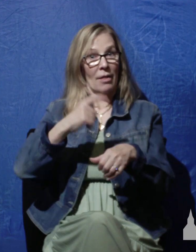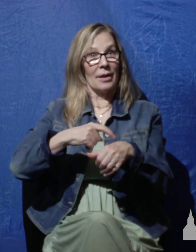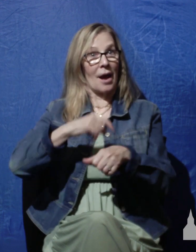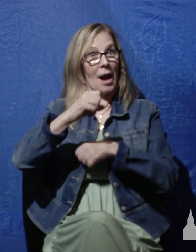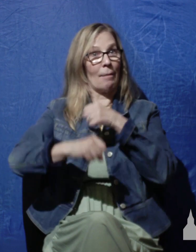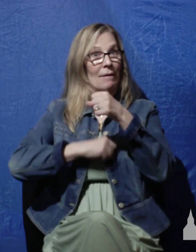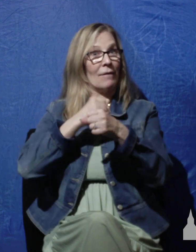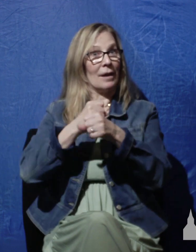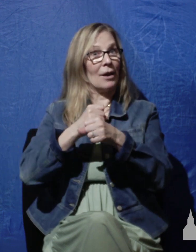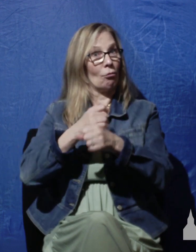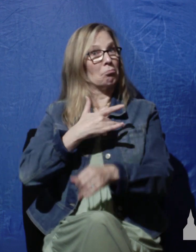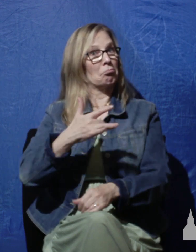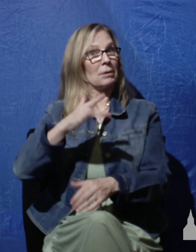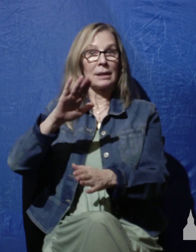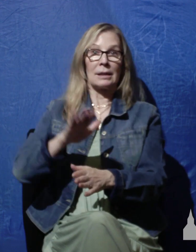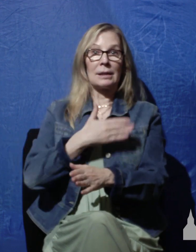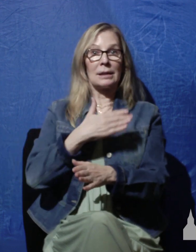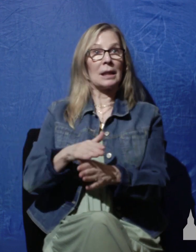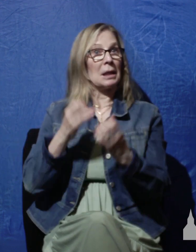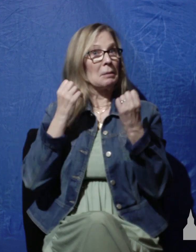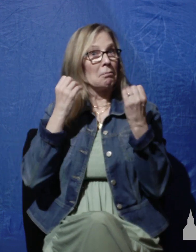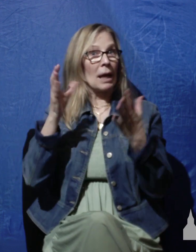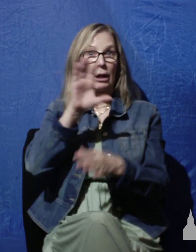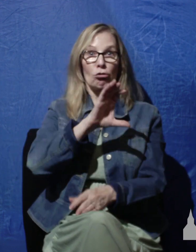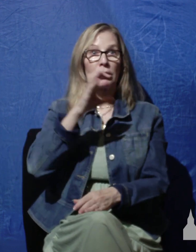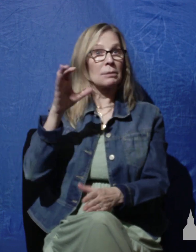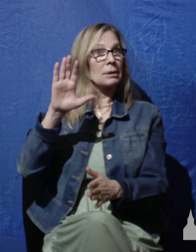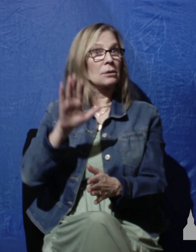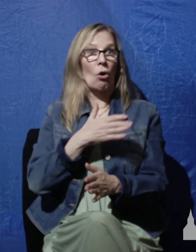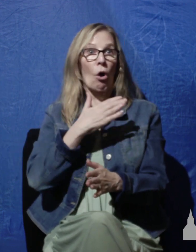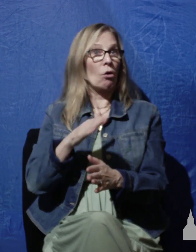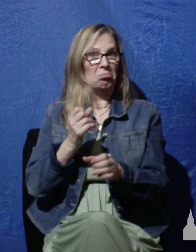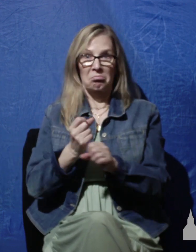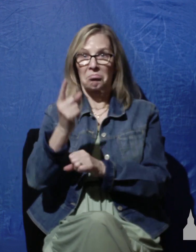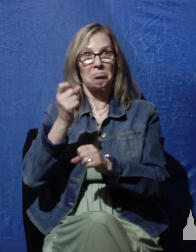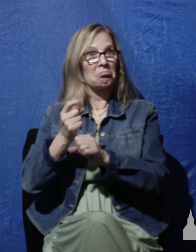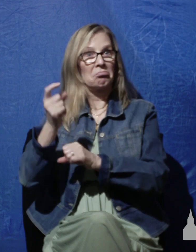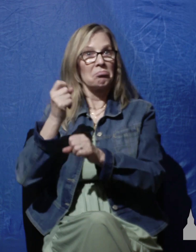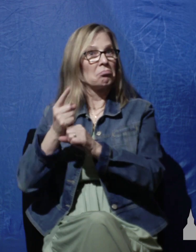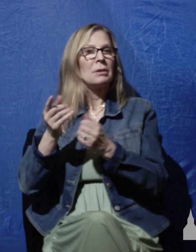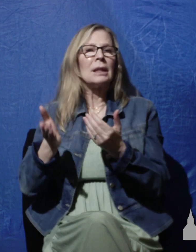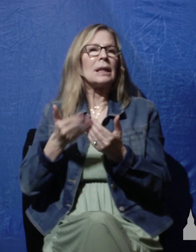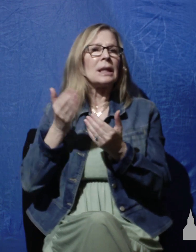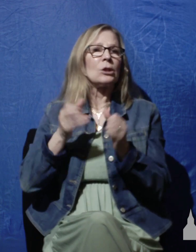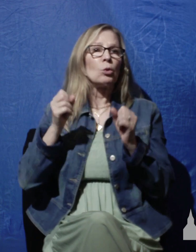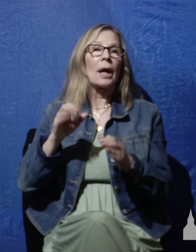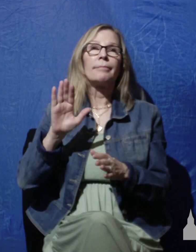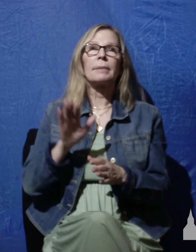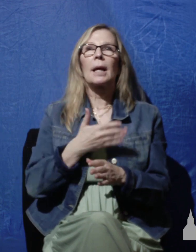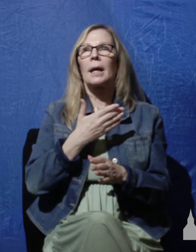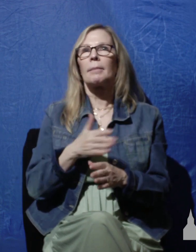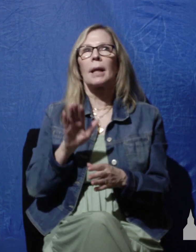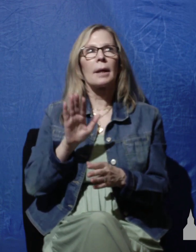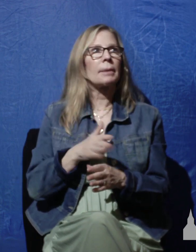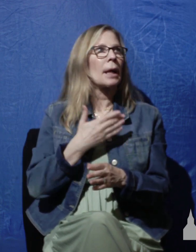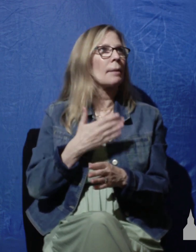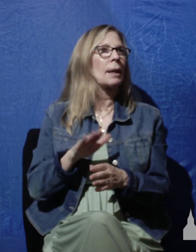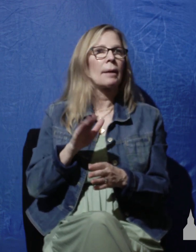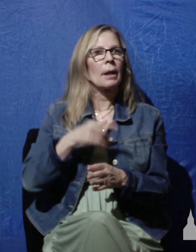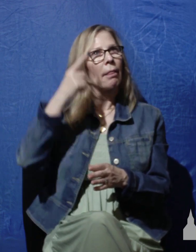singing a lot of Christmas songs, and we've done this year after year. You can easily sing these songs without engaging your mind, just